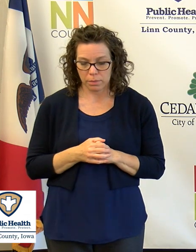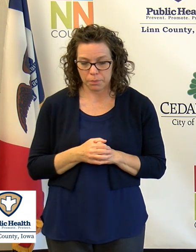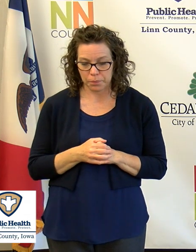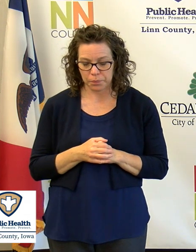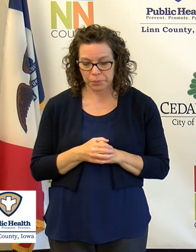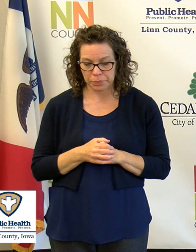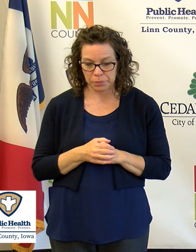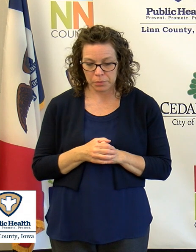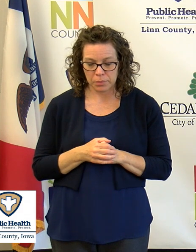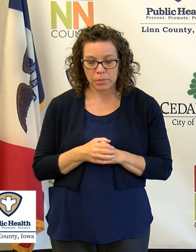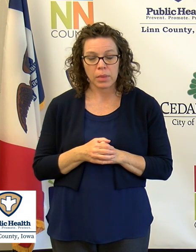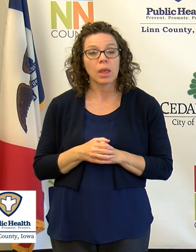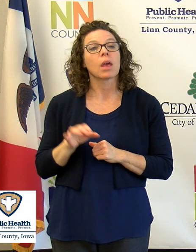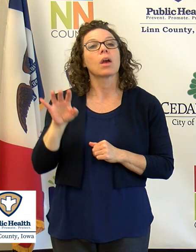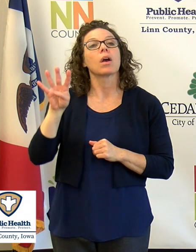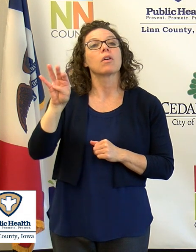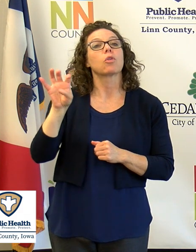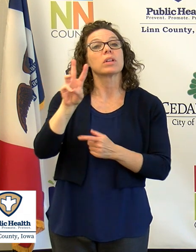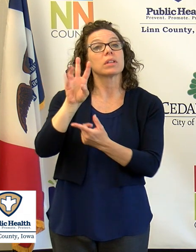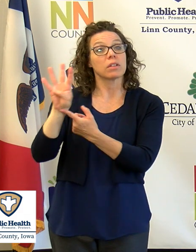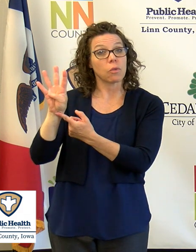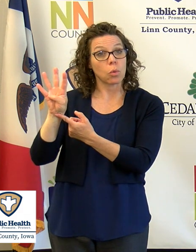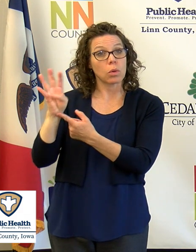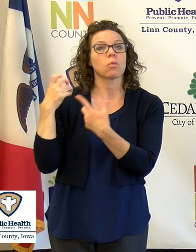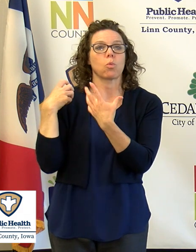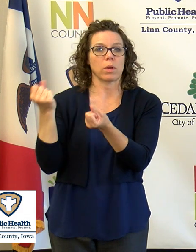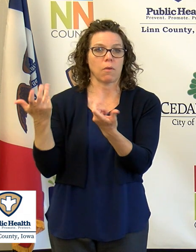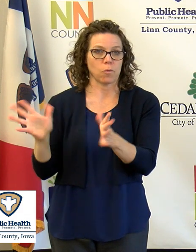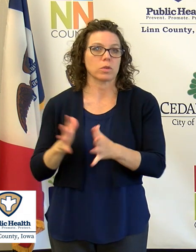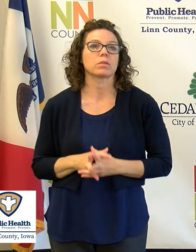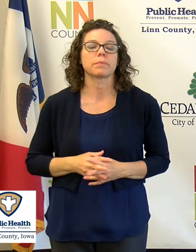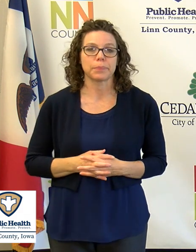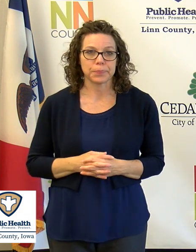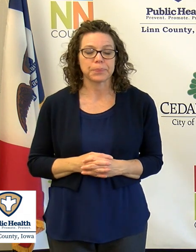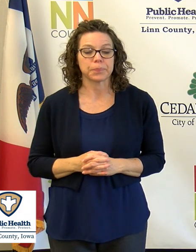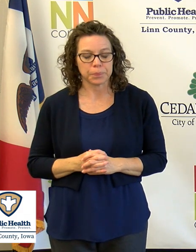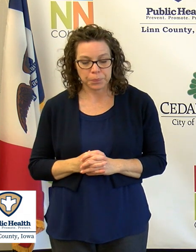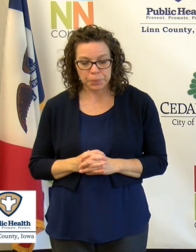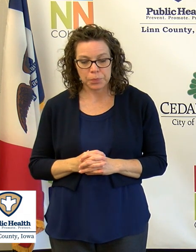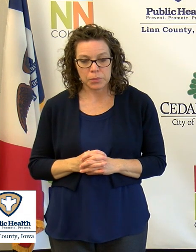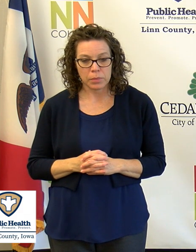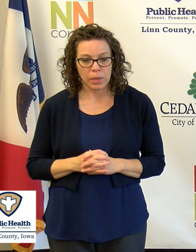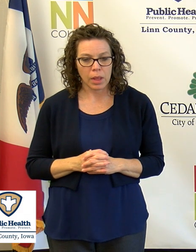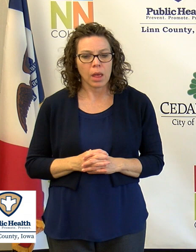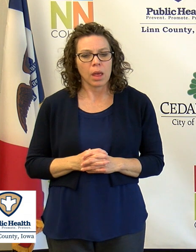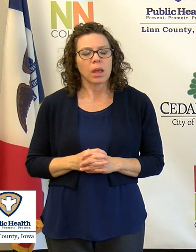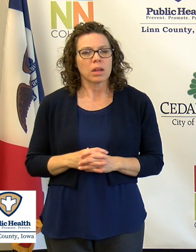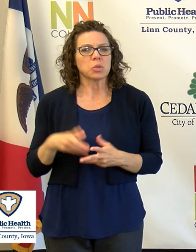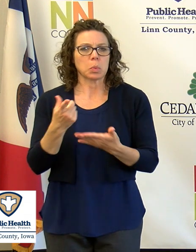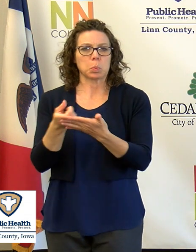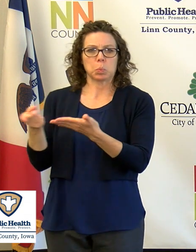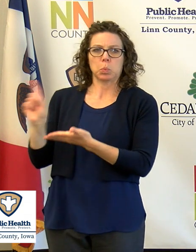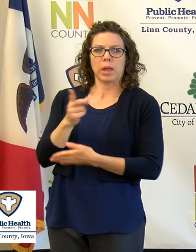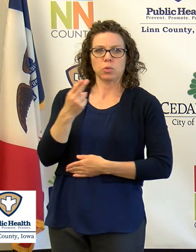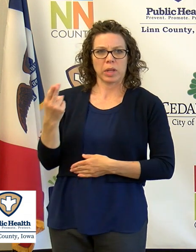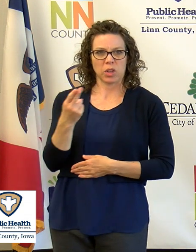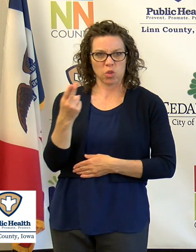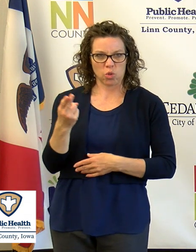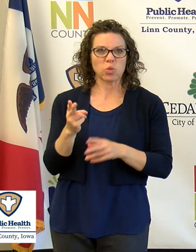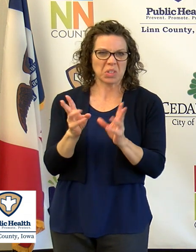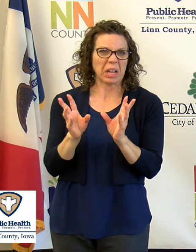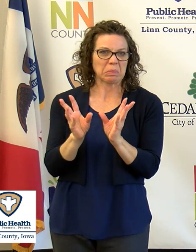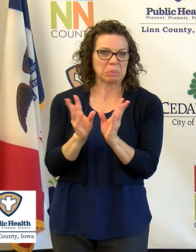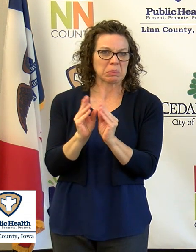464 individuals have recovered. Since our last press conference a fifth